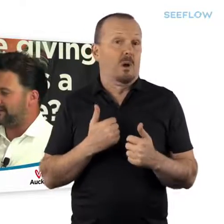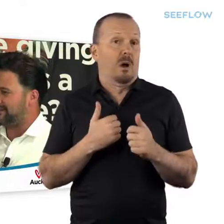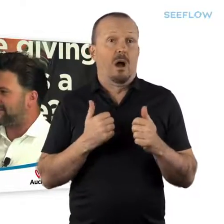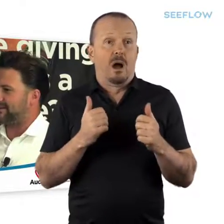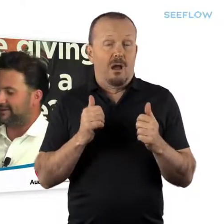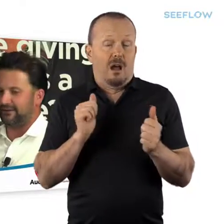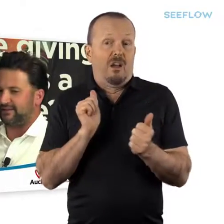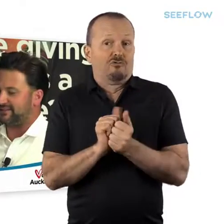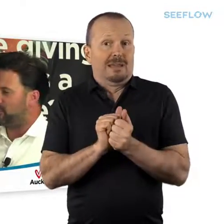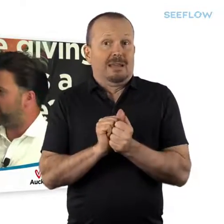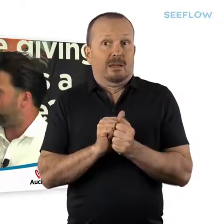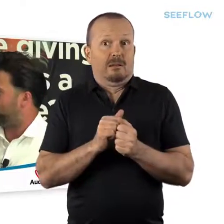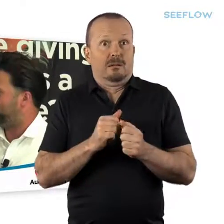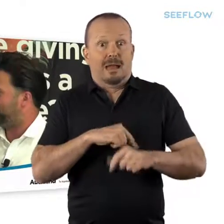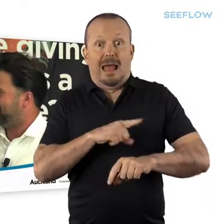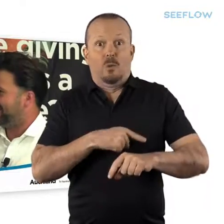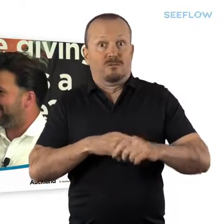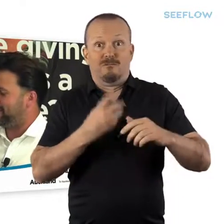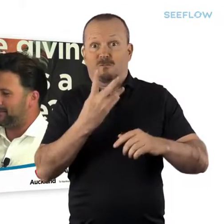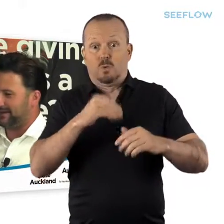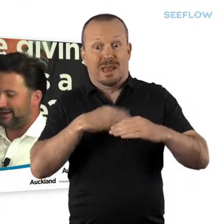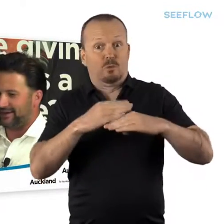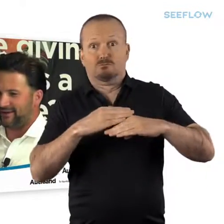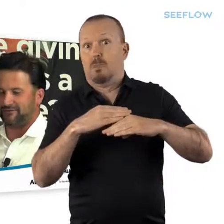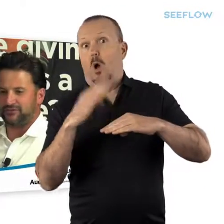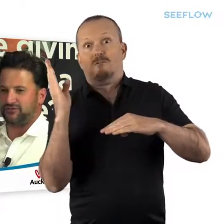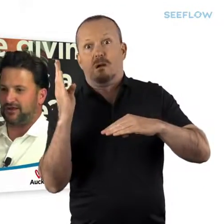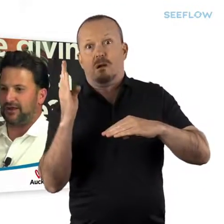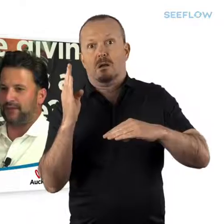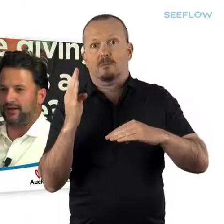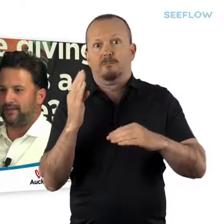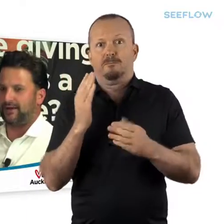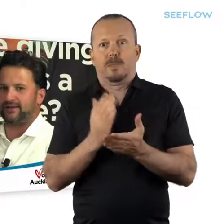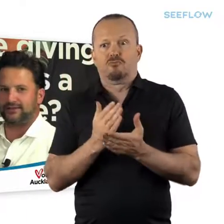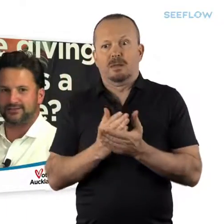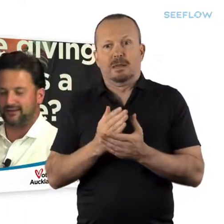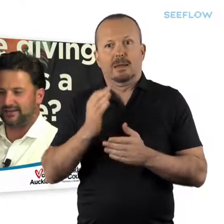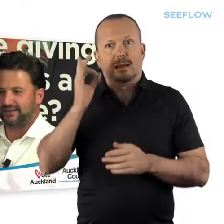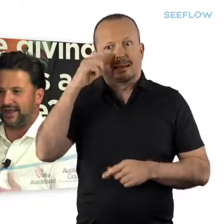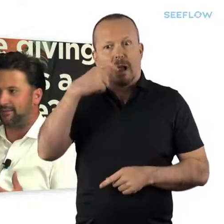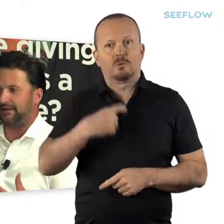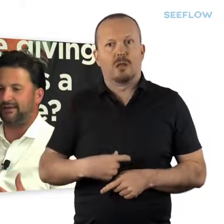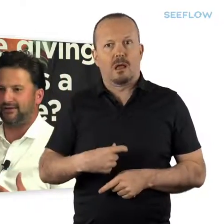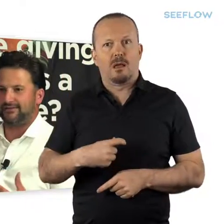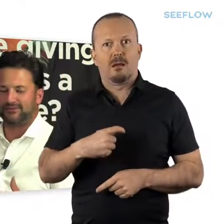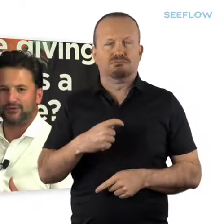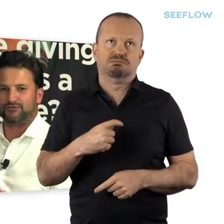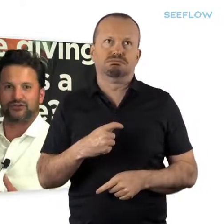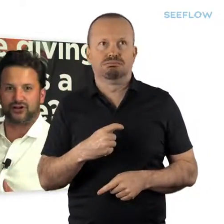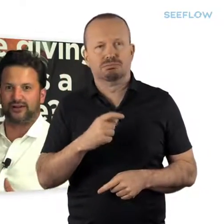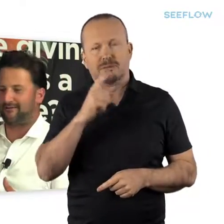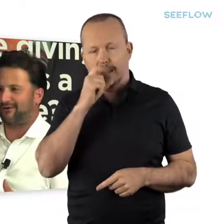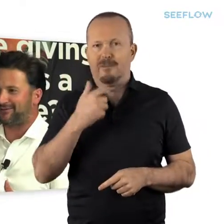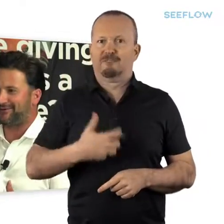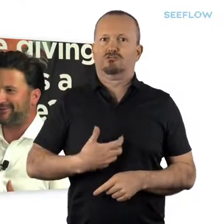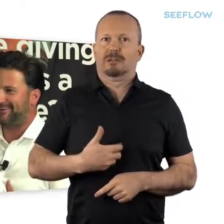I definitely agree that it's more than full-time, and I often describe being a councillor as it can be the most